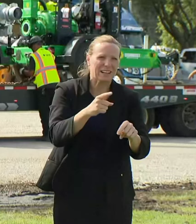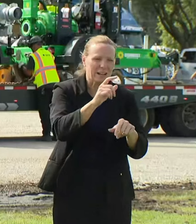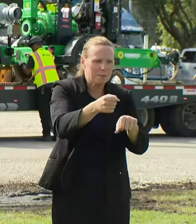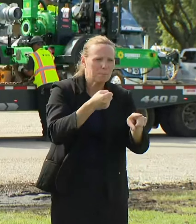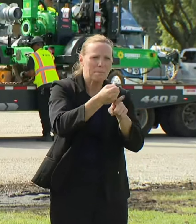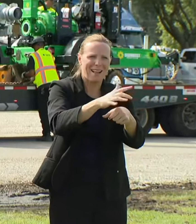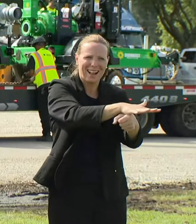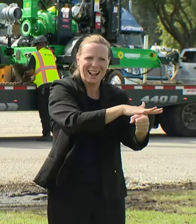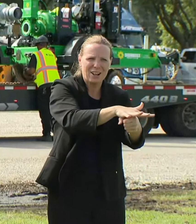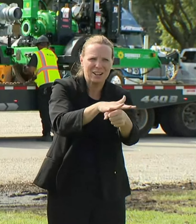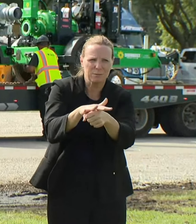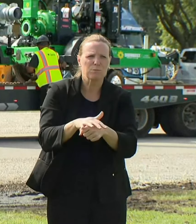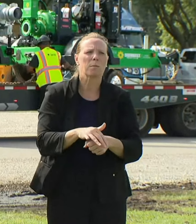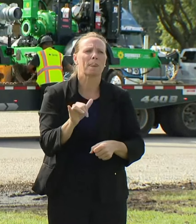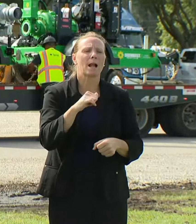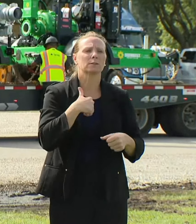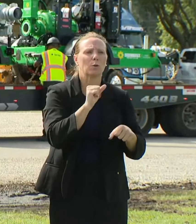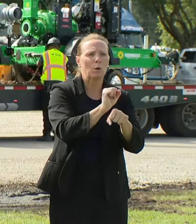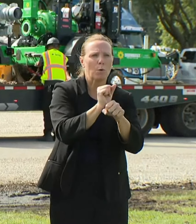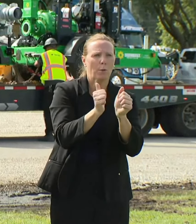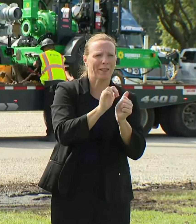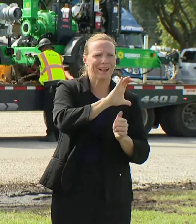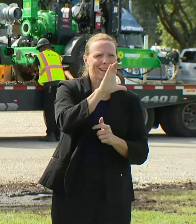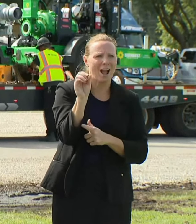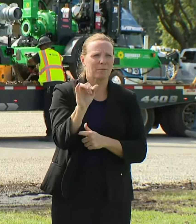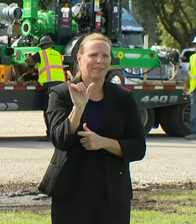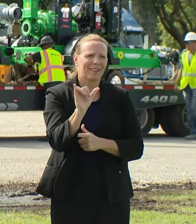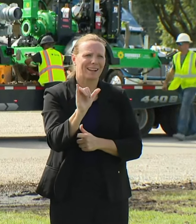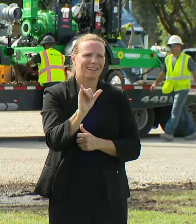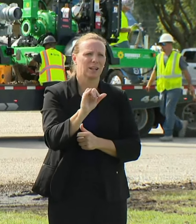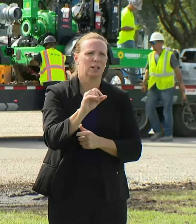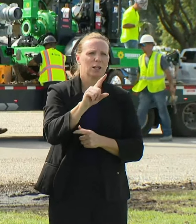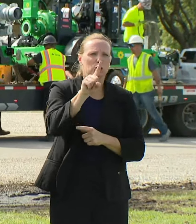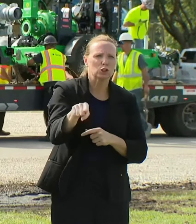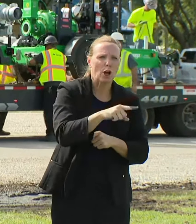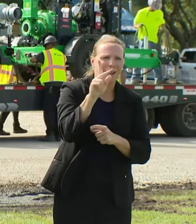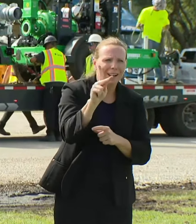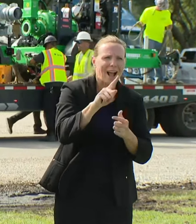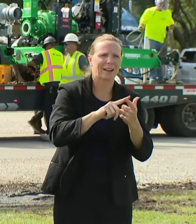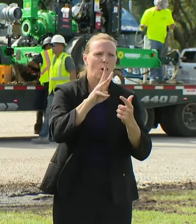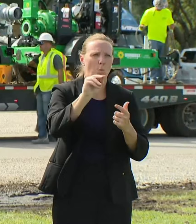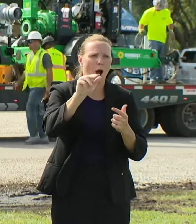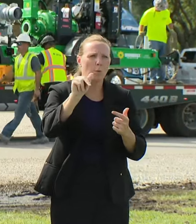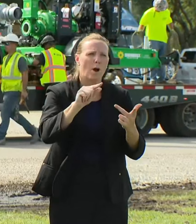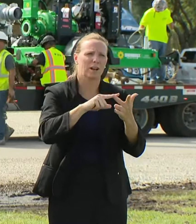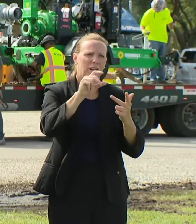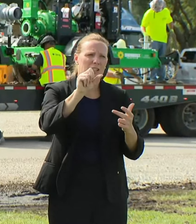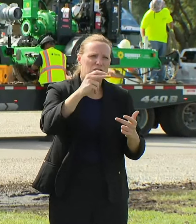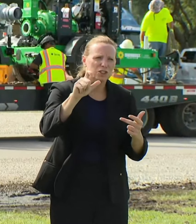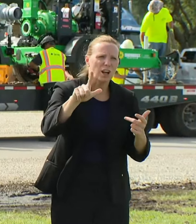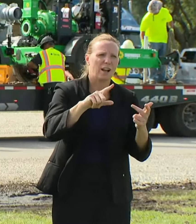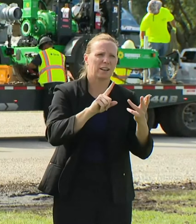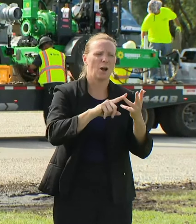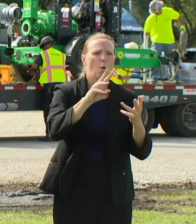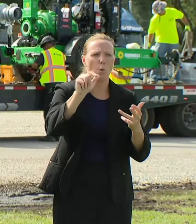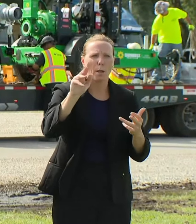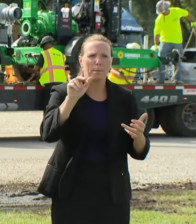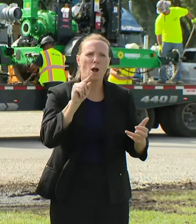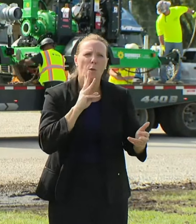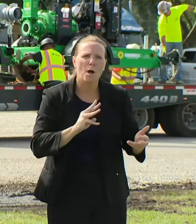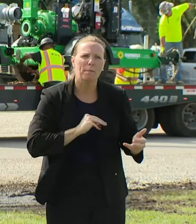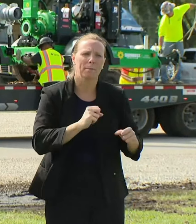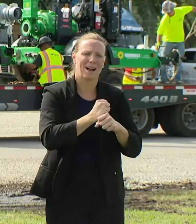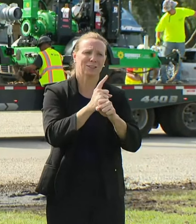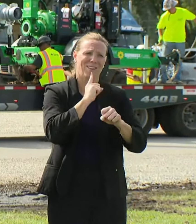We're also working with companies like Circle K, Gate, Racetrack, Wawa, Shell, and Walmart to ensure fuel trucks are working 24